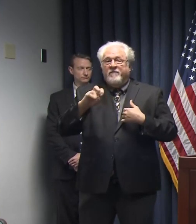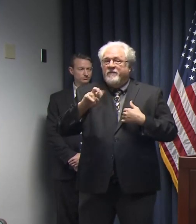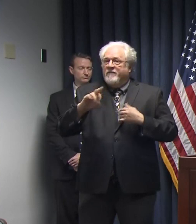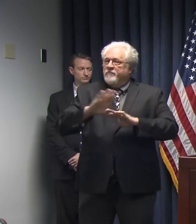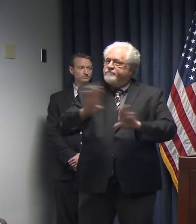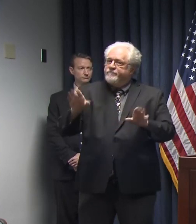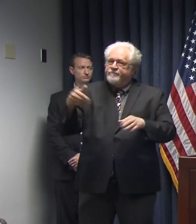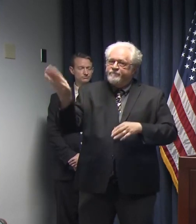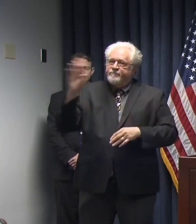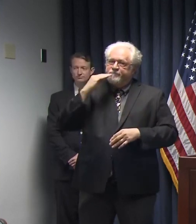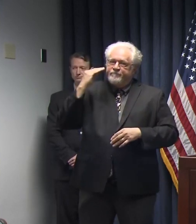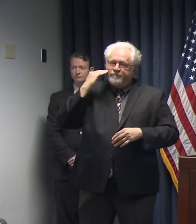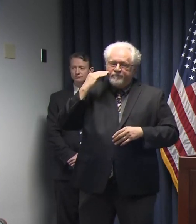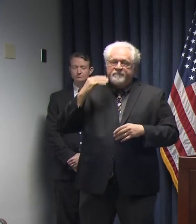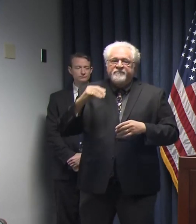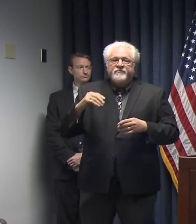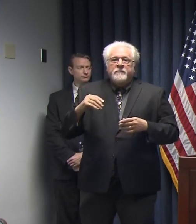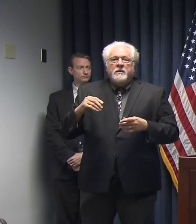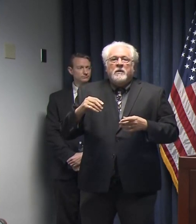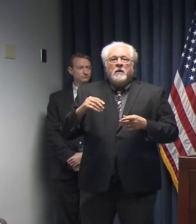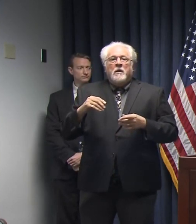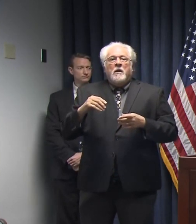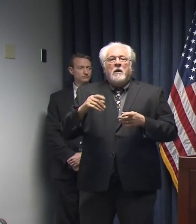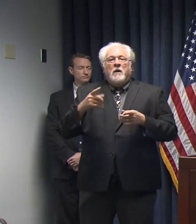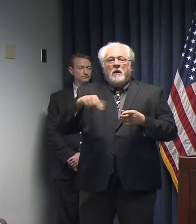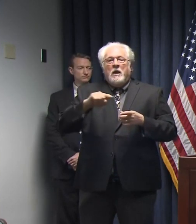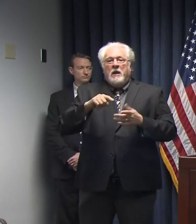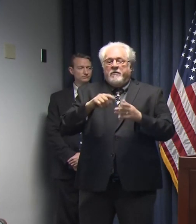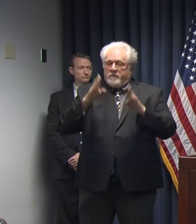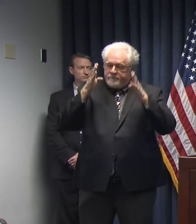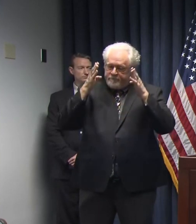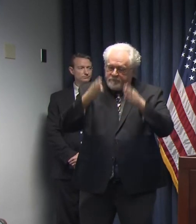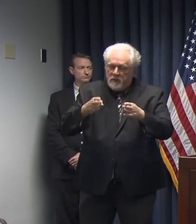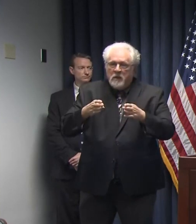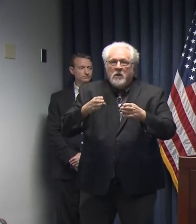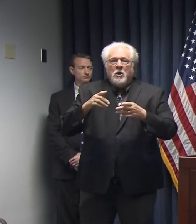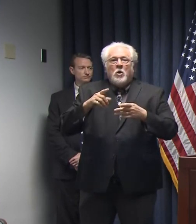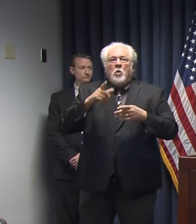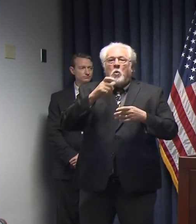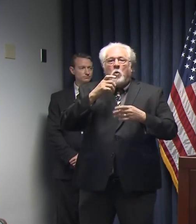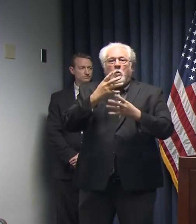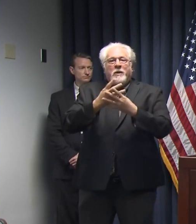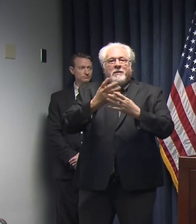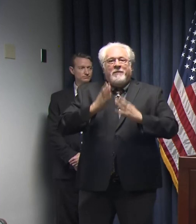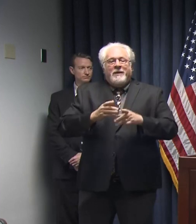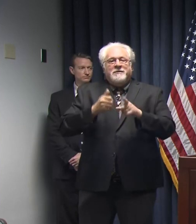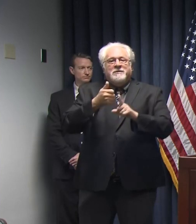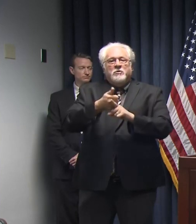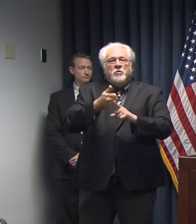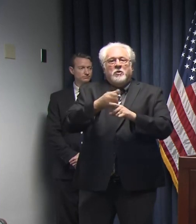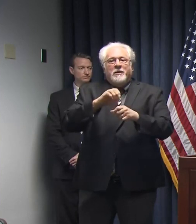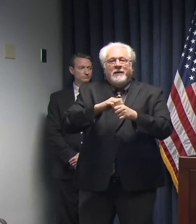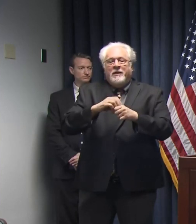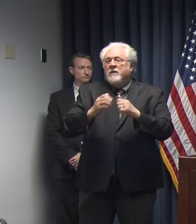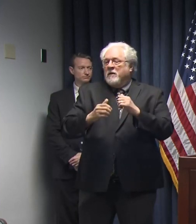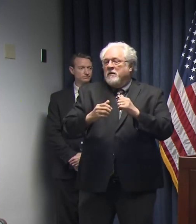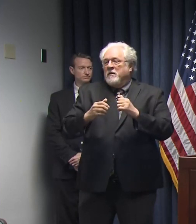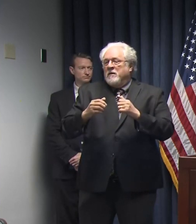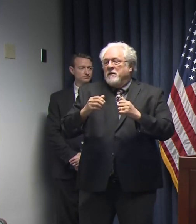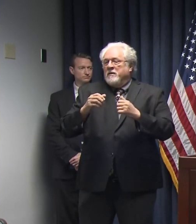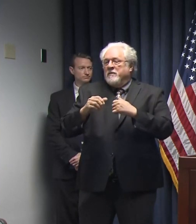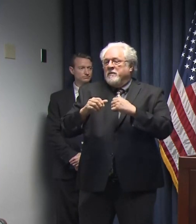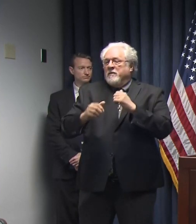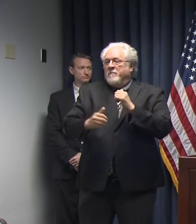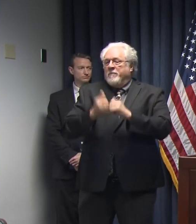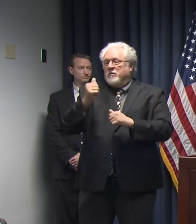allowed to go to work. They are paying particular care to those inmates who are in those most vulnerable categories